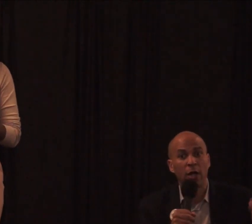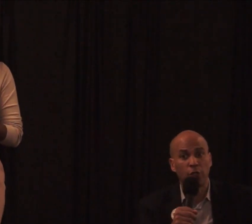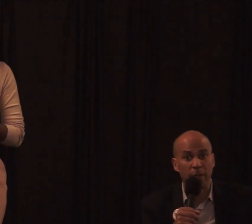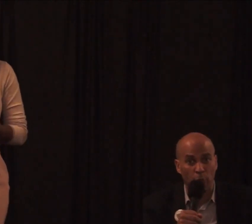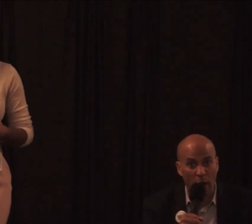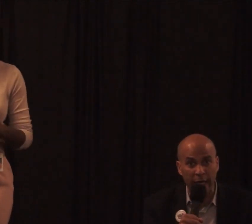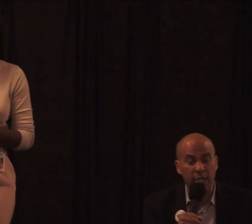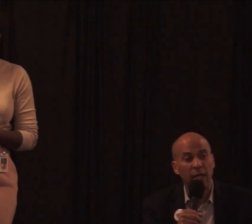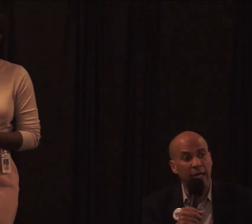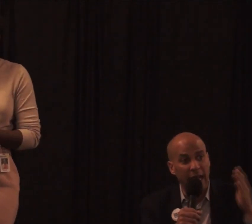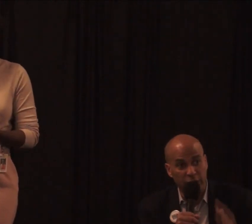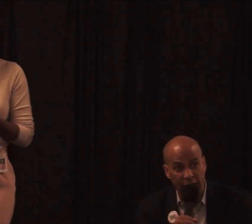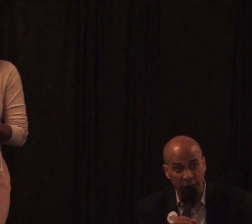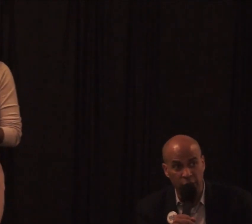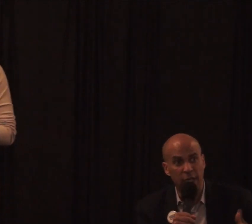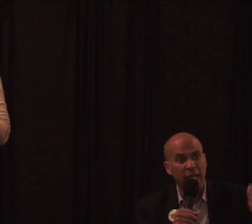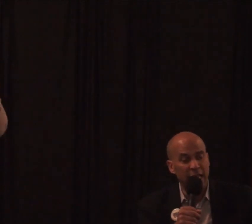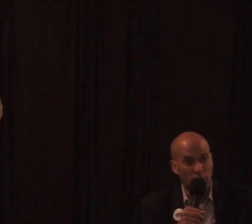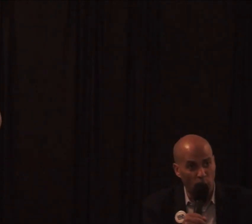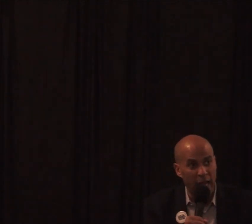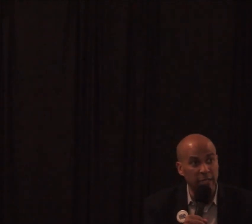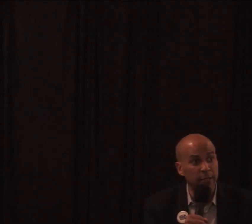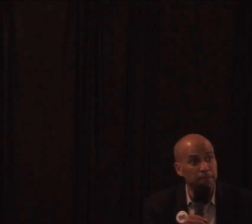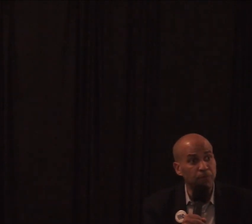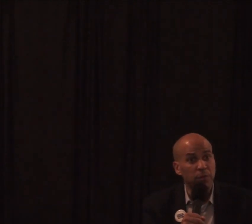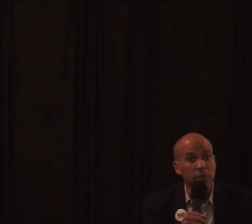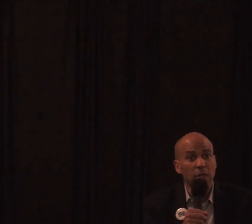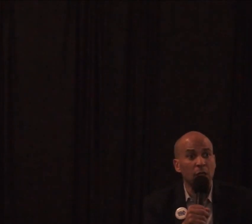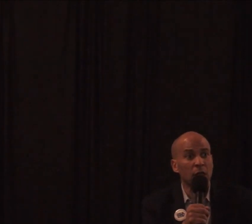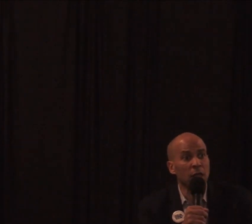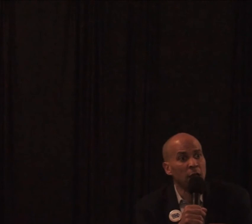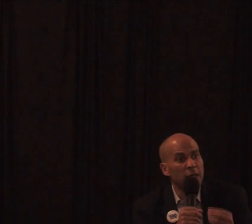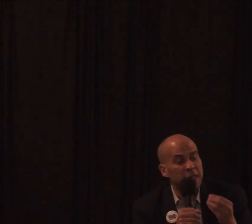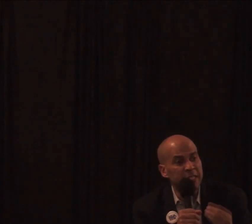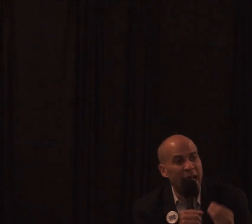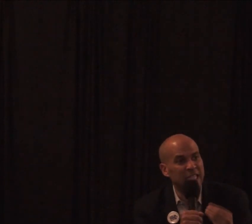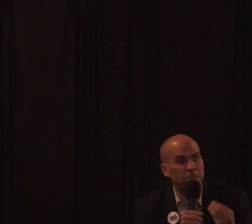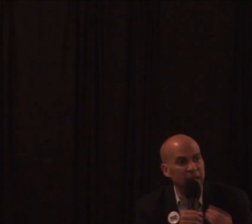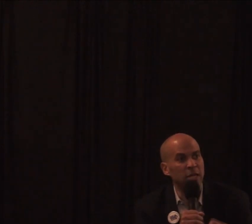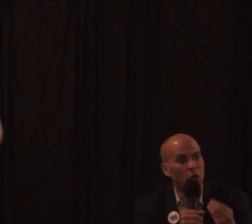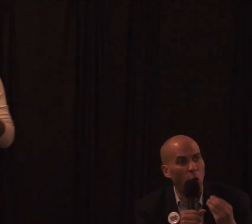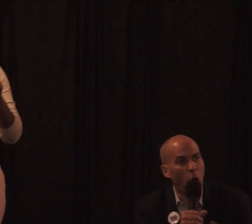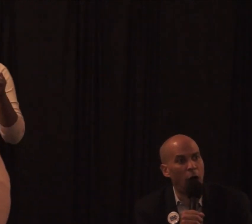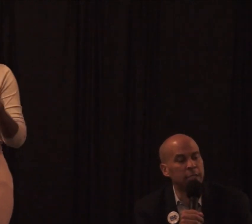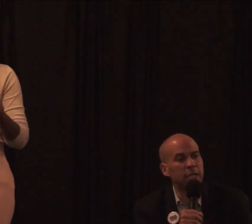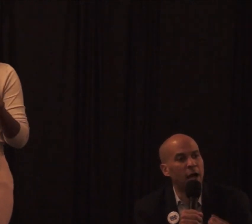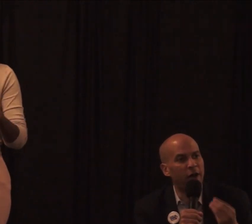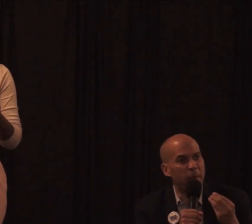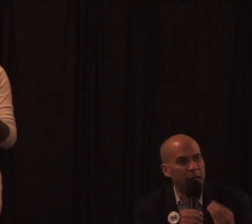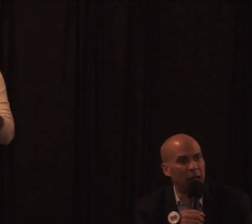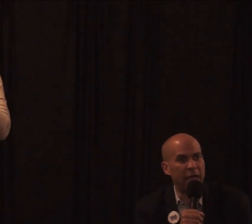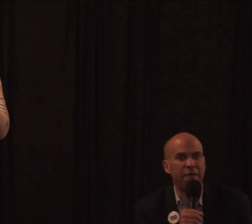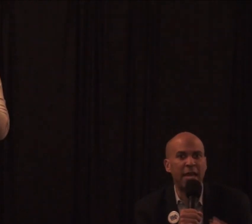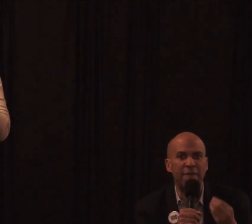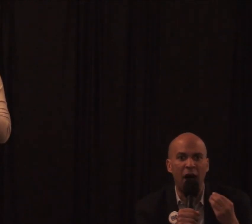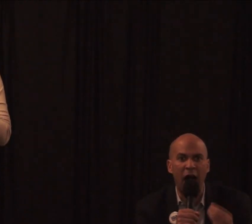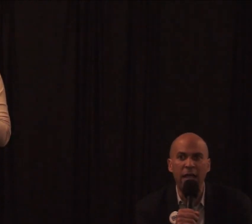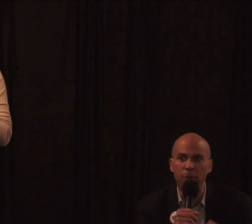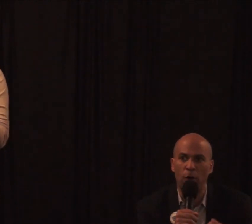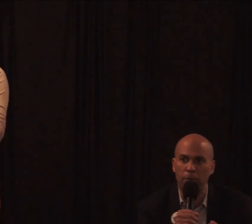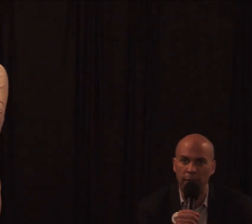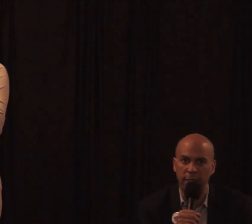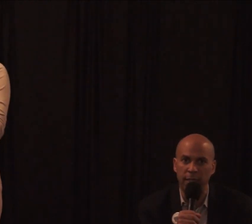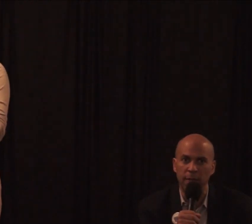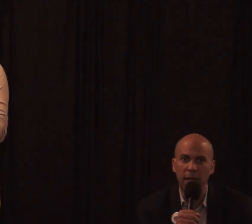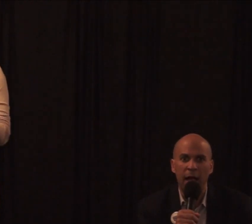health care should be a right, like education is a right. This has been the cause of my life. And if